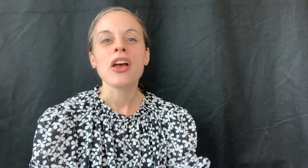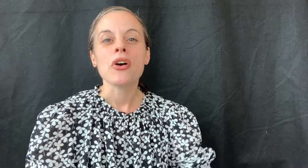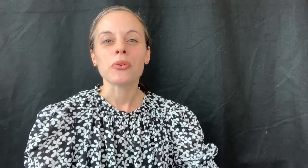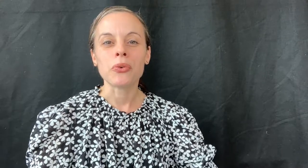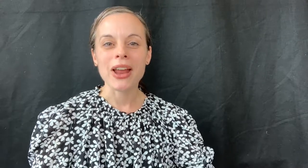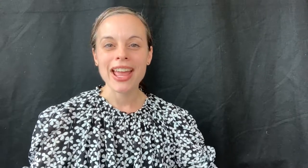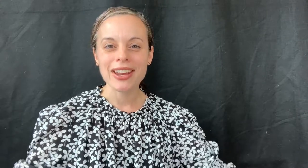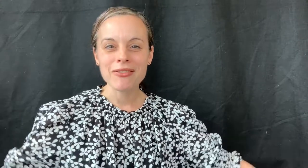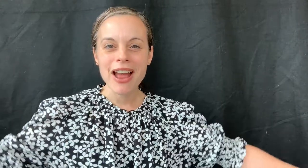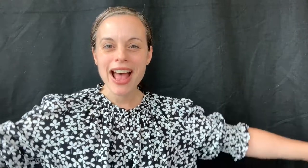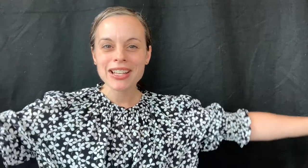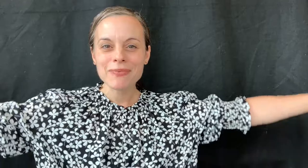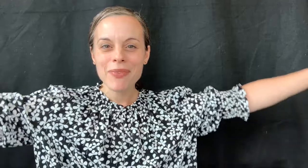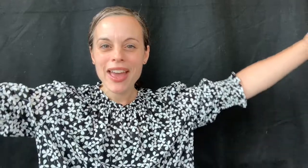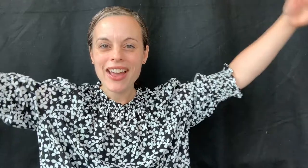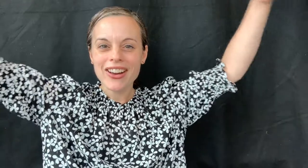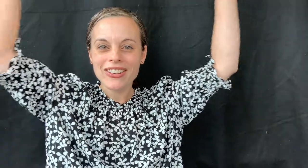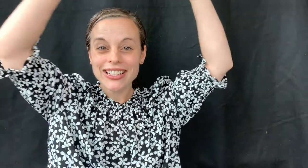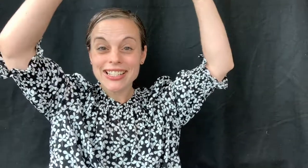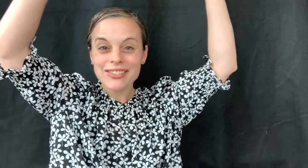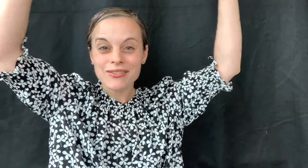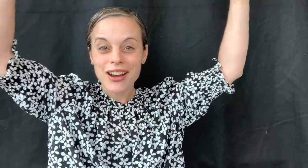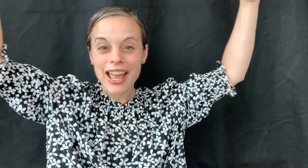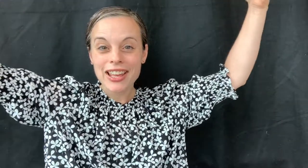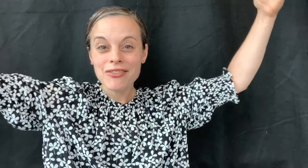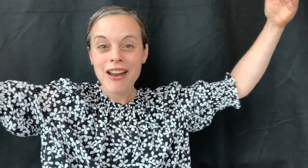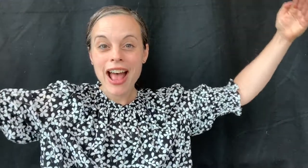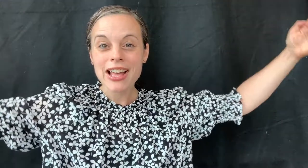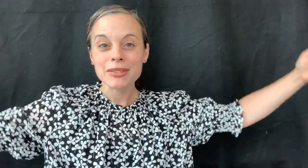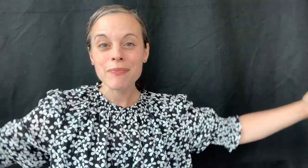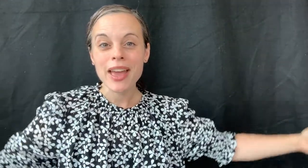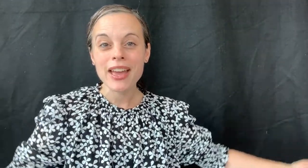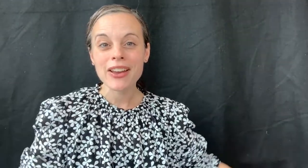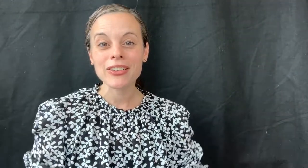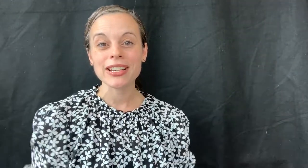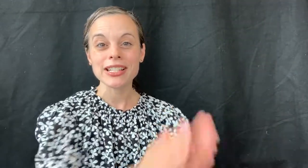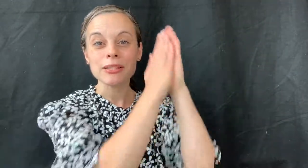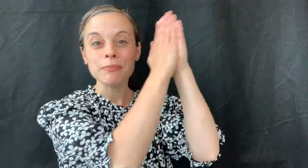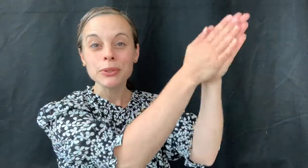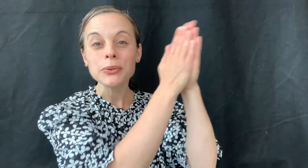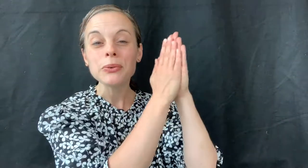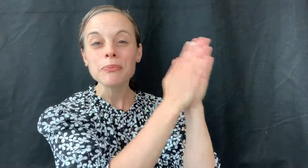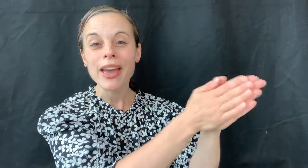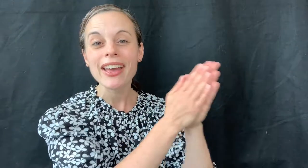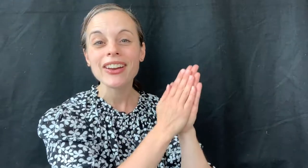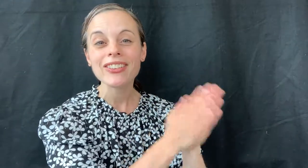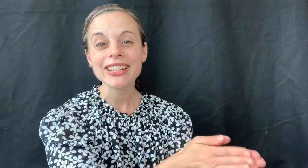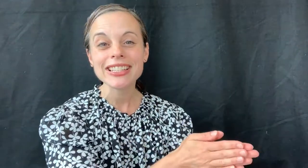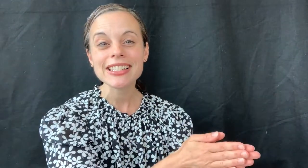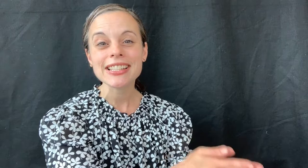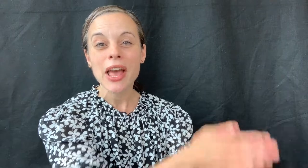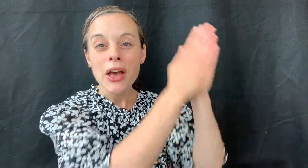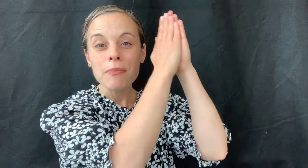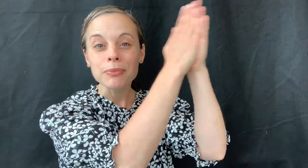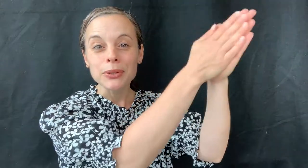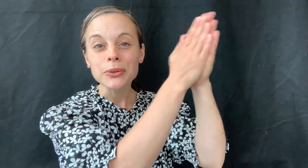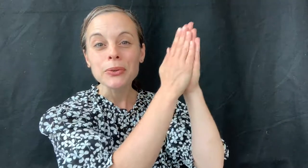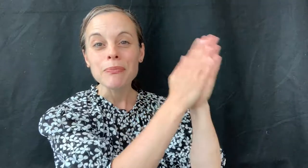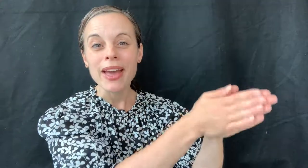Red raspberries, red raspberries, blueberries, blueberries,